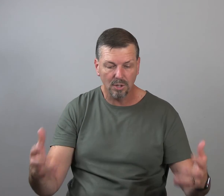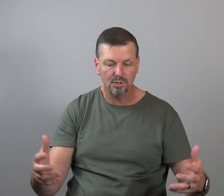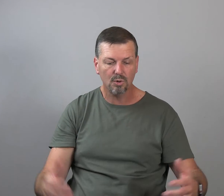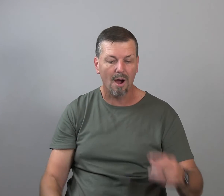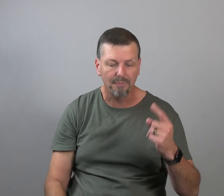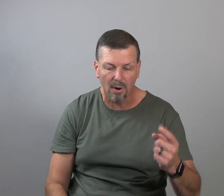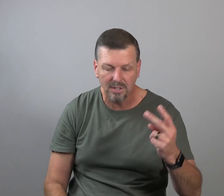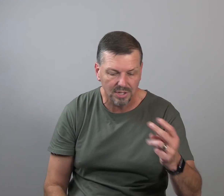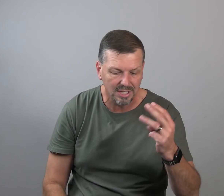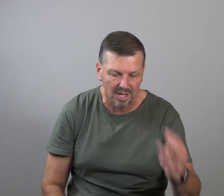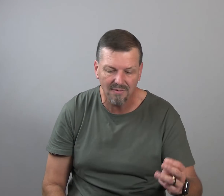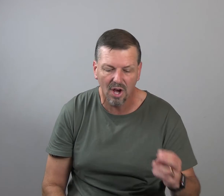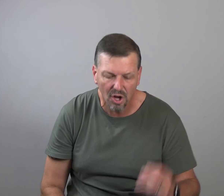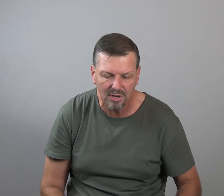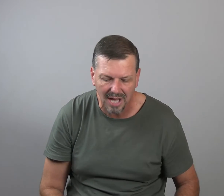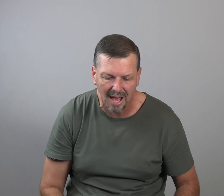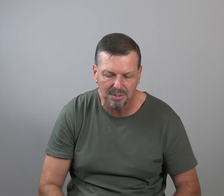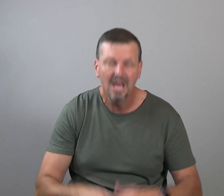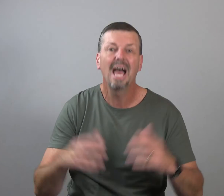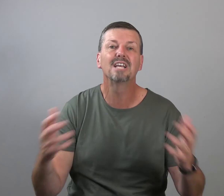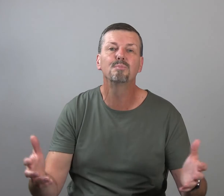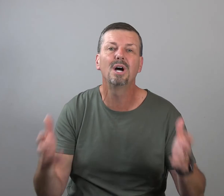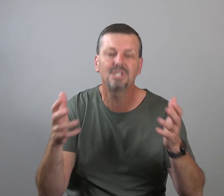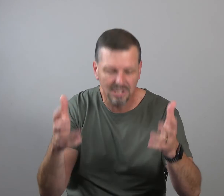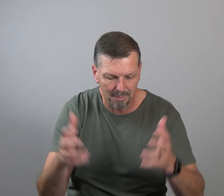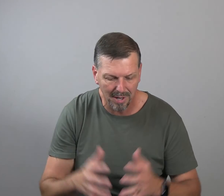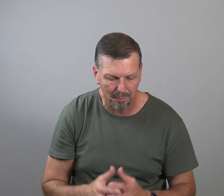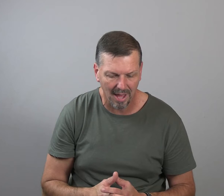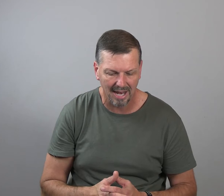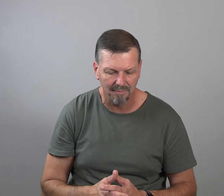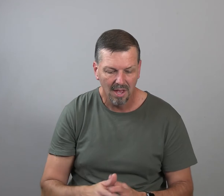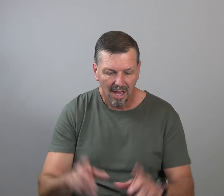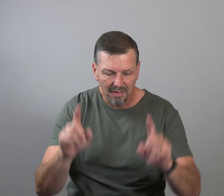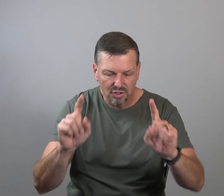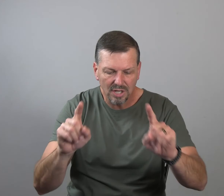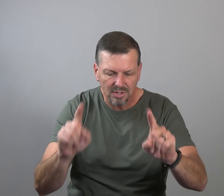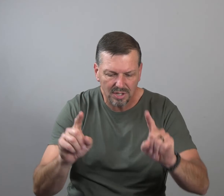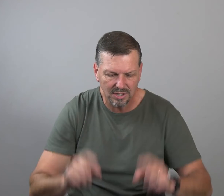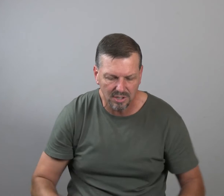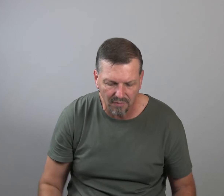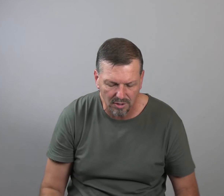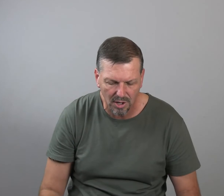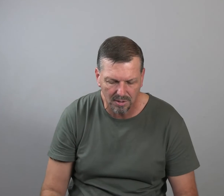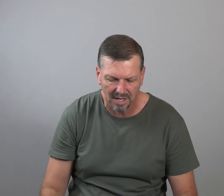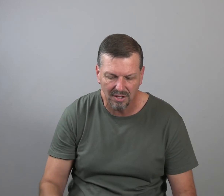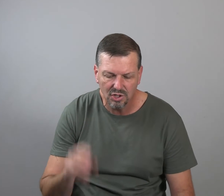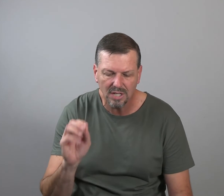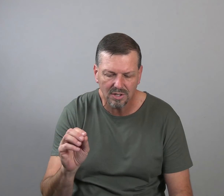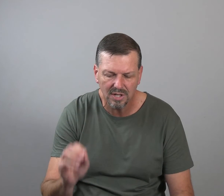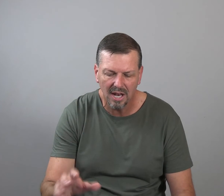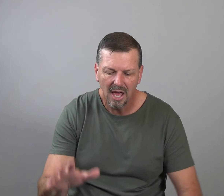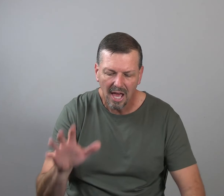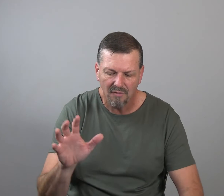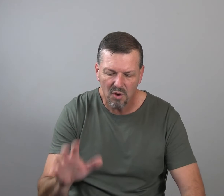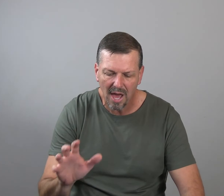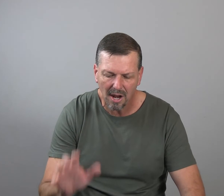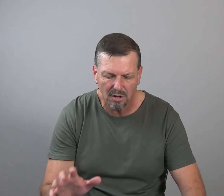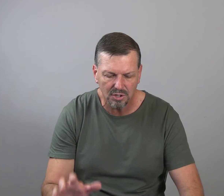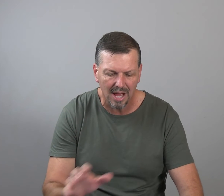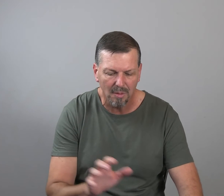produced a crop 30, 60, even a hundred times as much as had been planted. And then Jesus says this in verse 13. Then Jesus said, if you can't understand